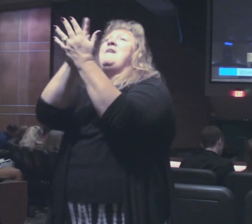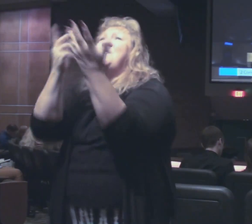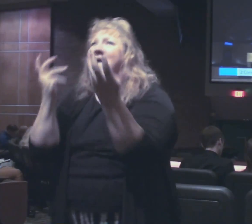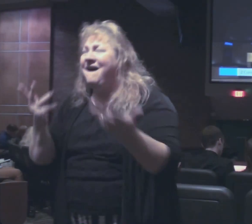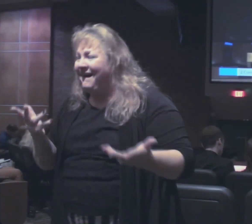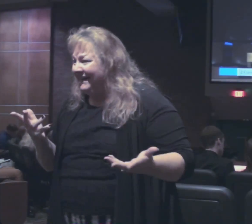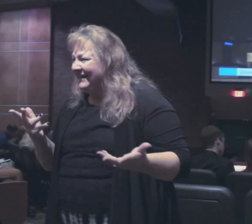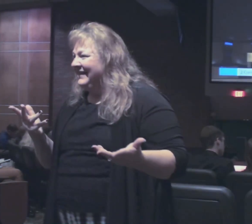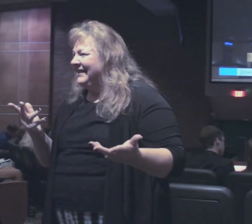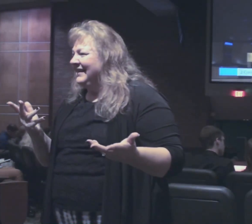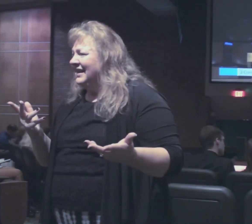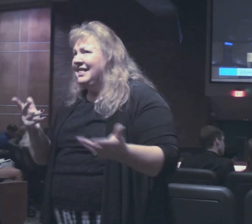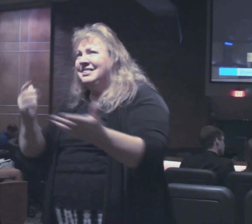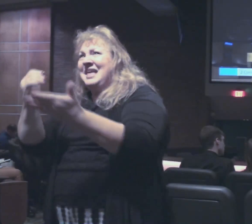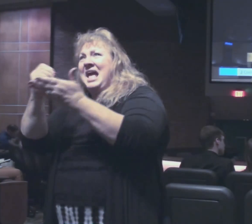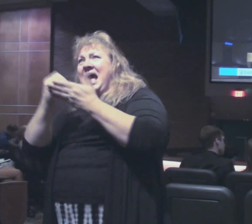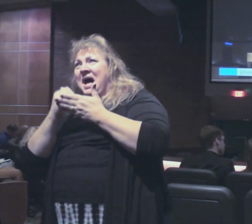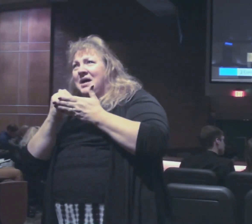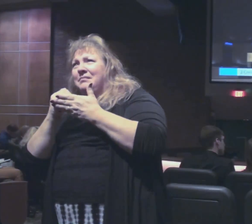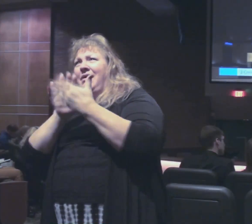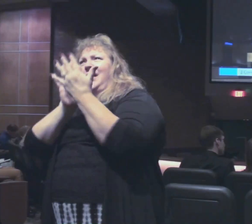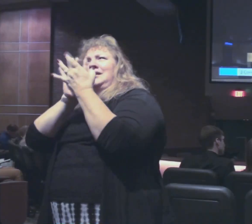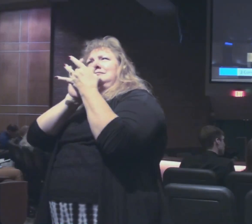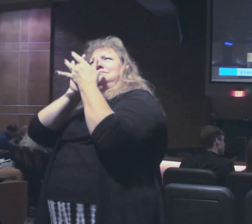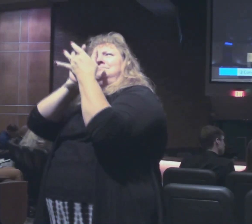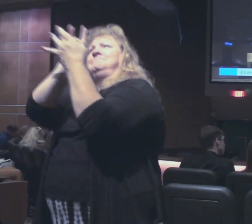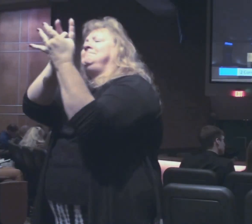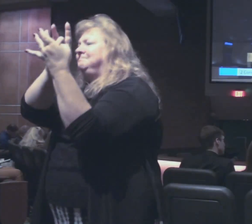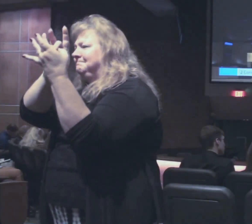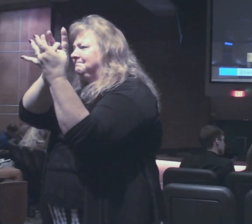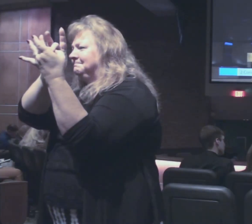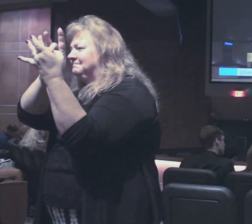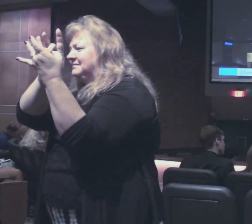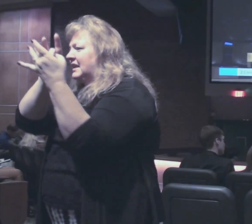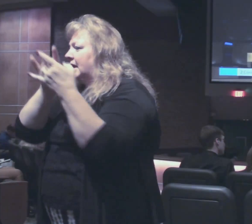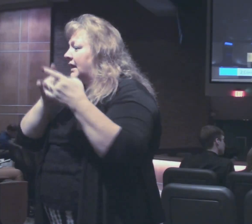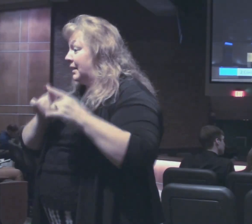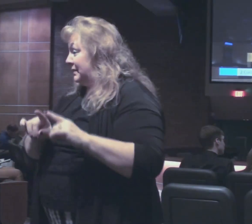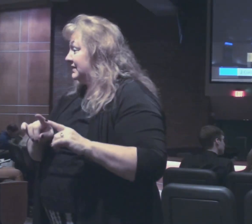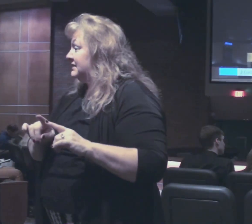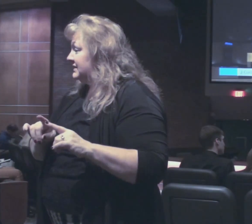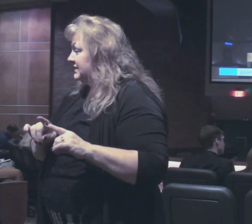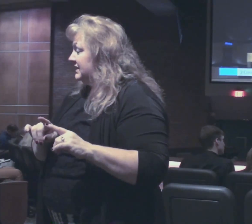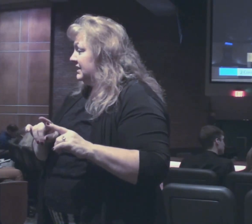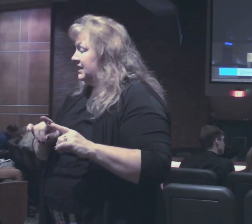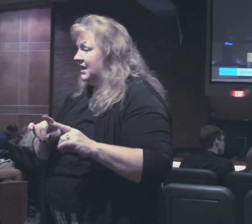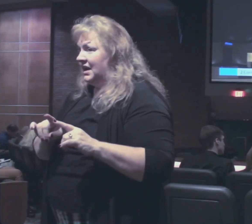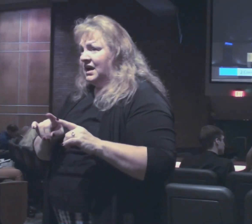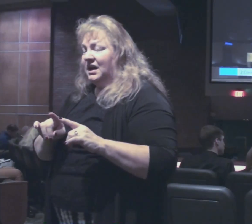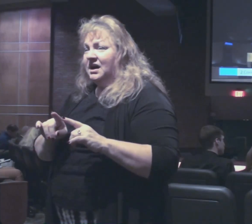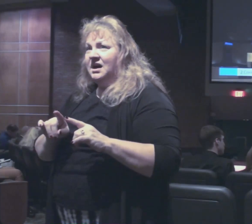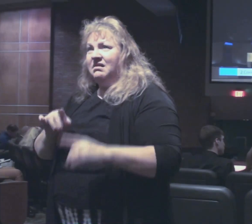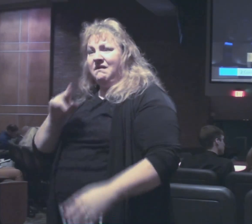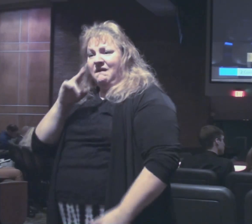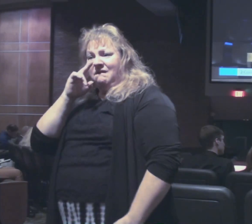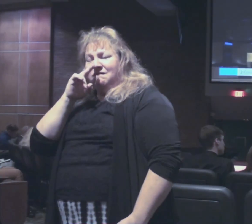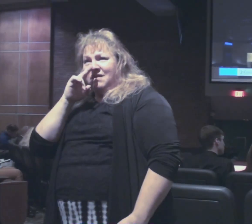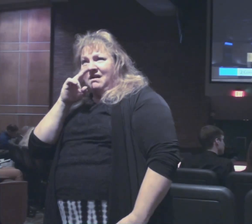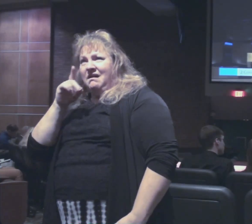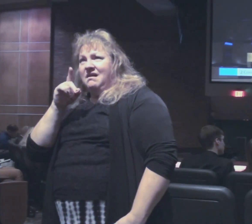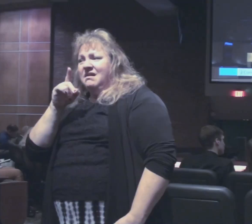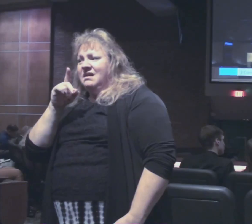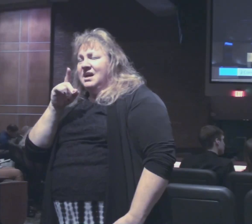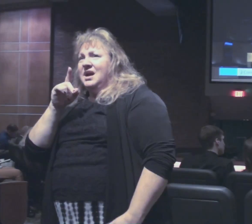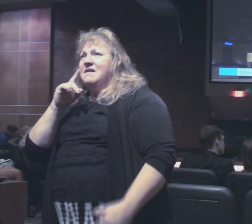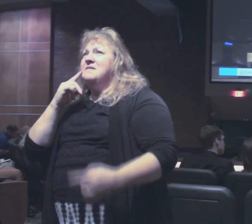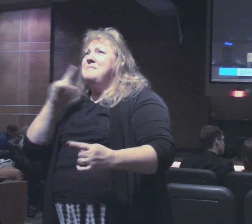helped us they have a bond established that if they do meet they say it's finally so great